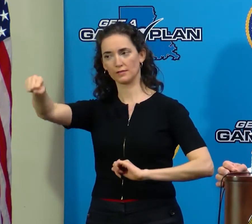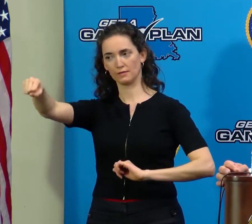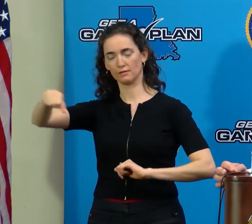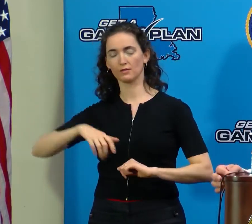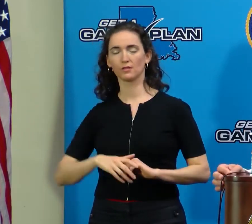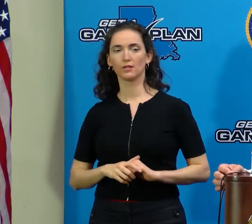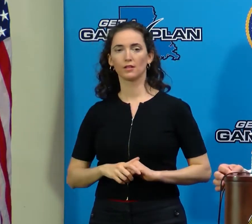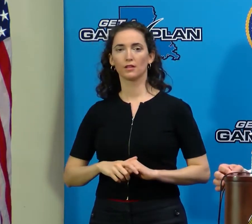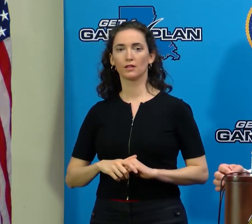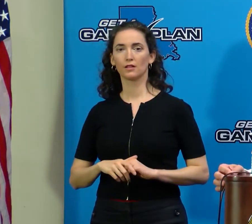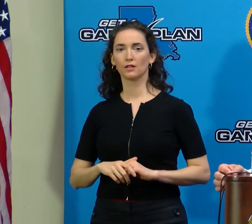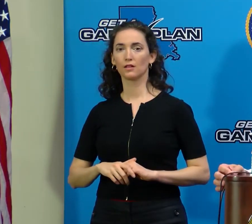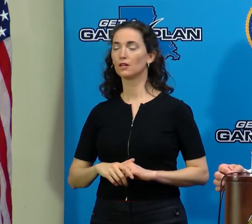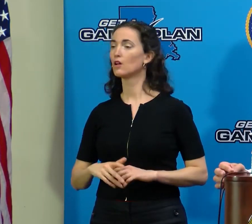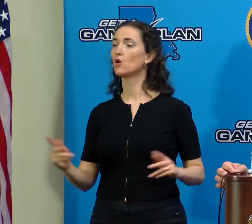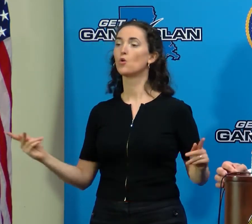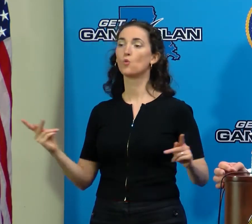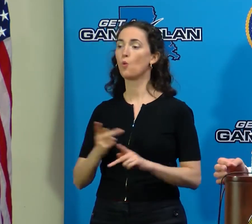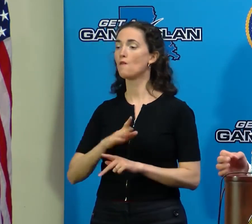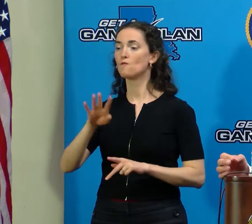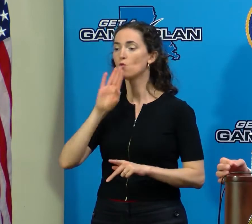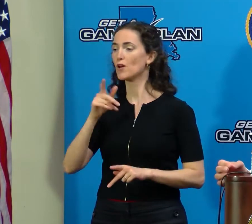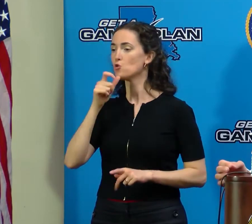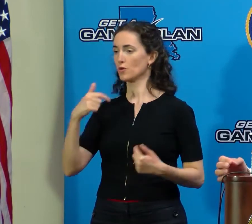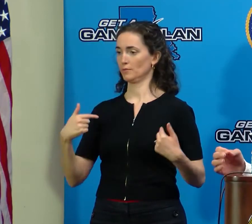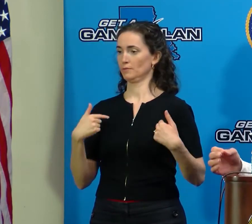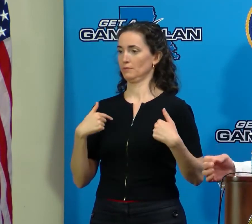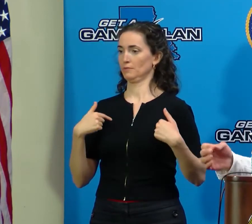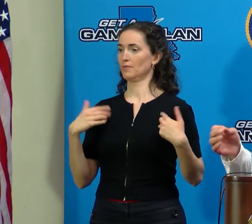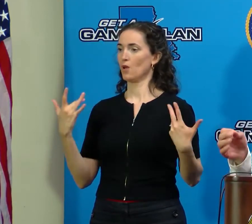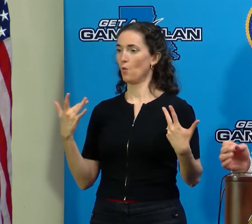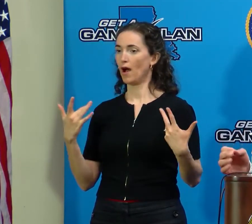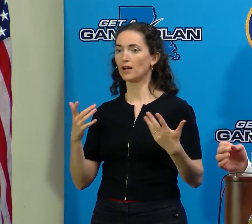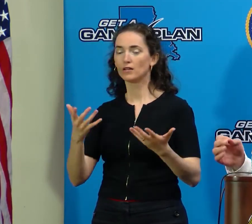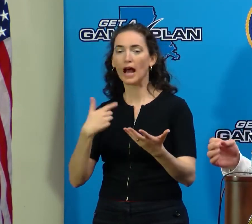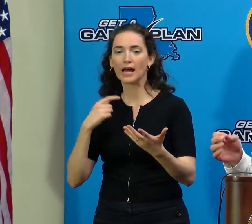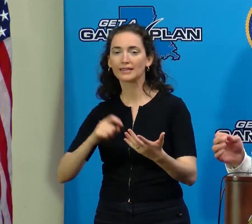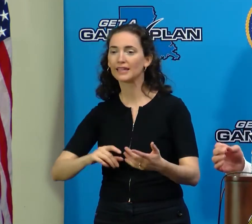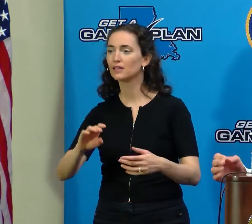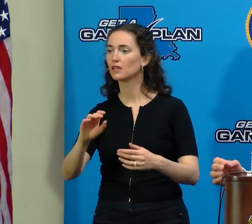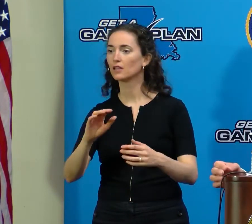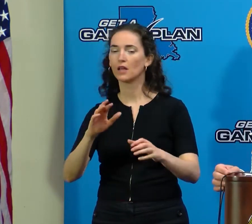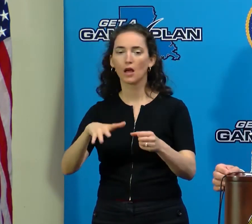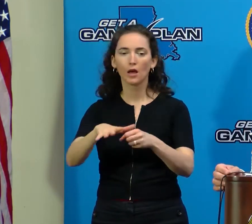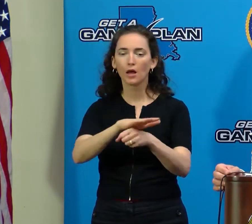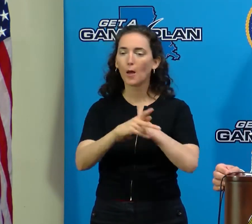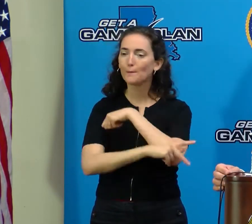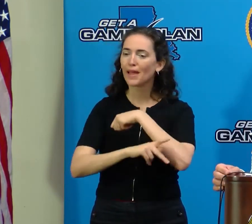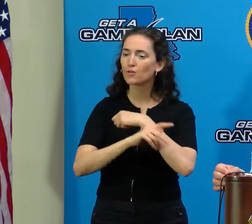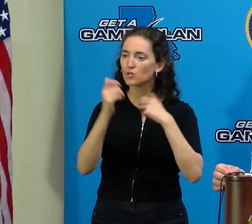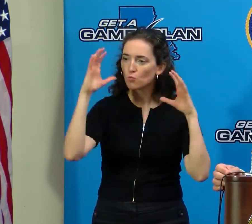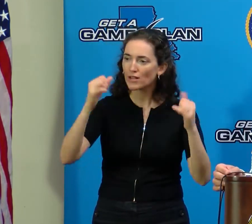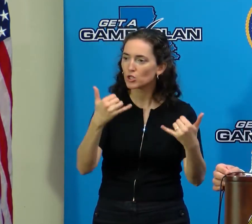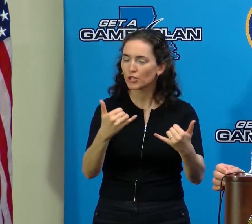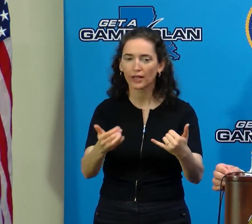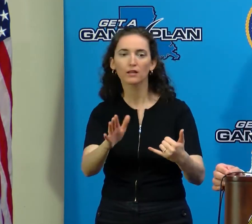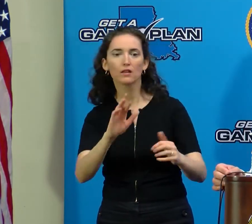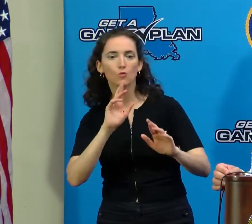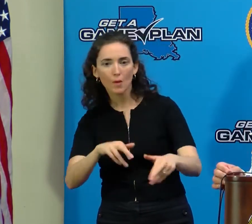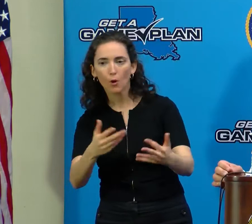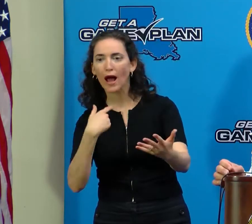Probably nobody was more frustrated than I was when I couldn't get firsthand reports from mayors and parish presidents earlier today.